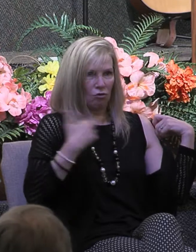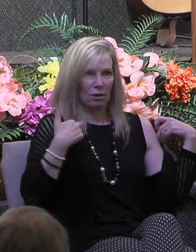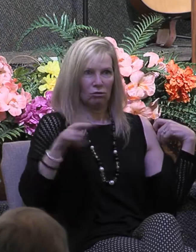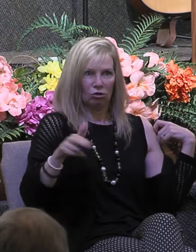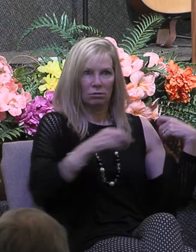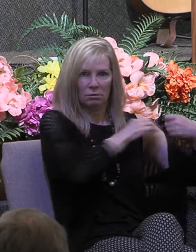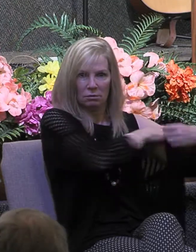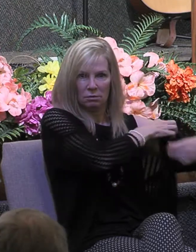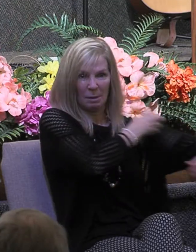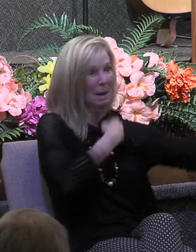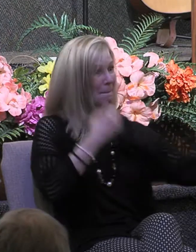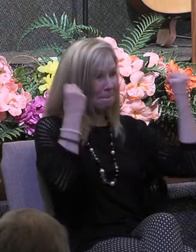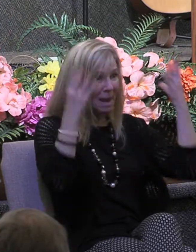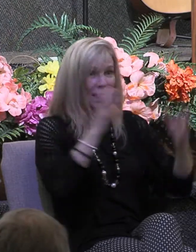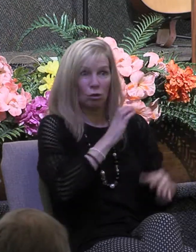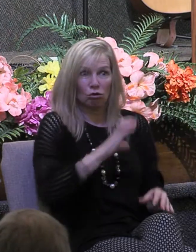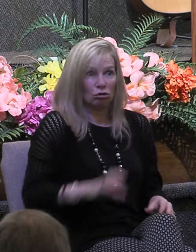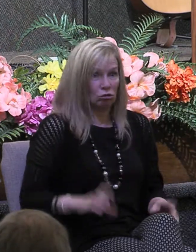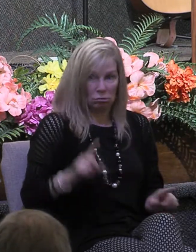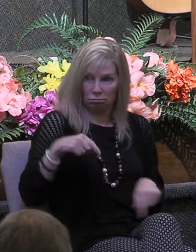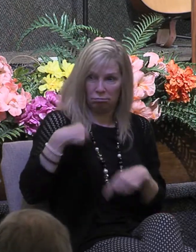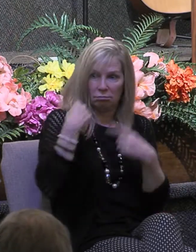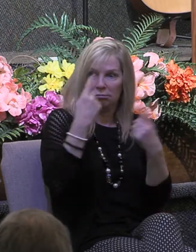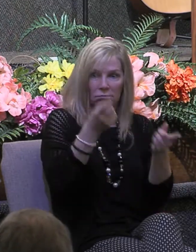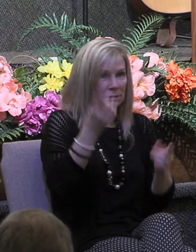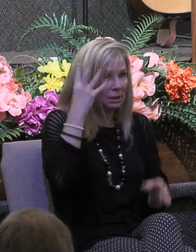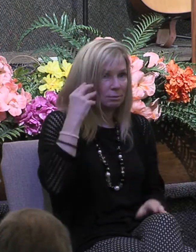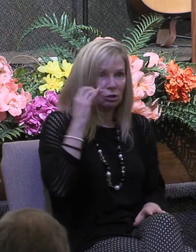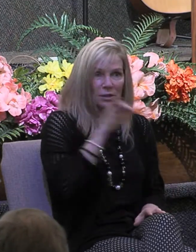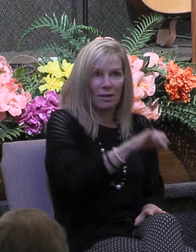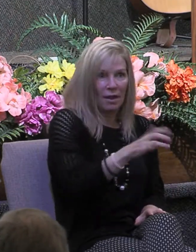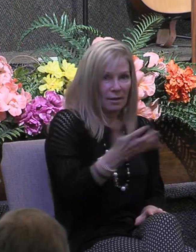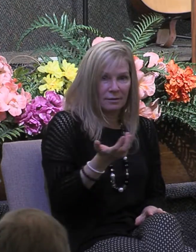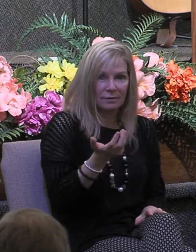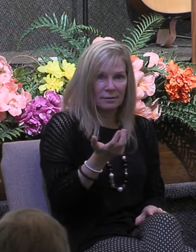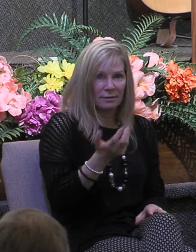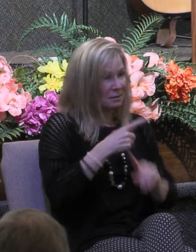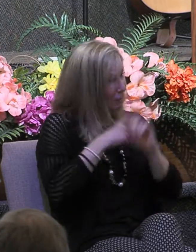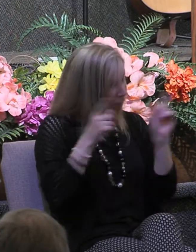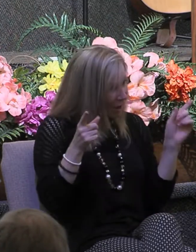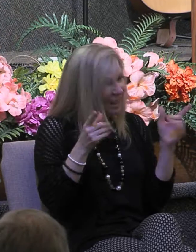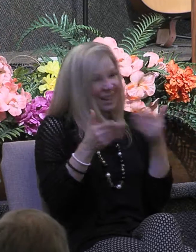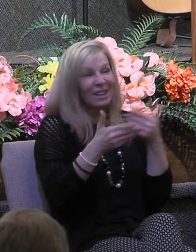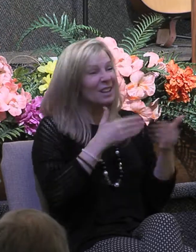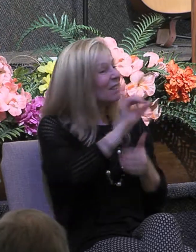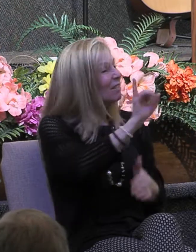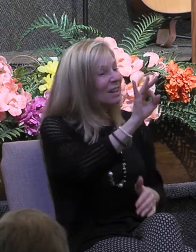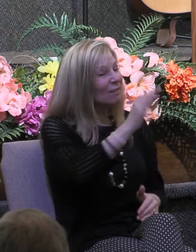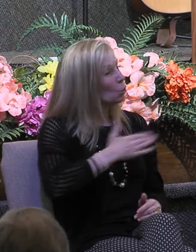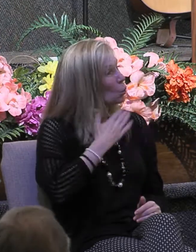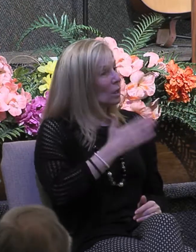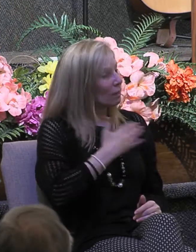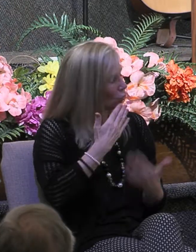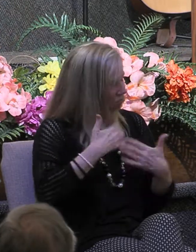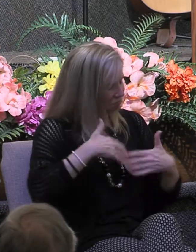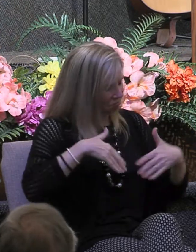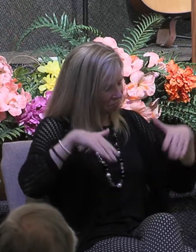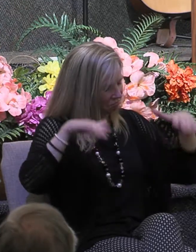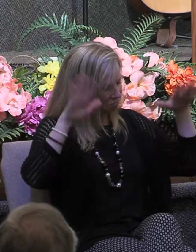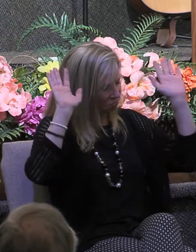so many Christians in church history would later experience but he says even if he offers the supreme sacrifice of